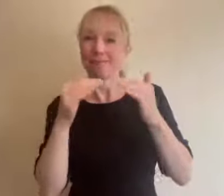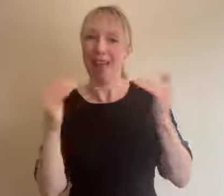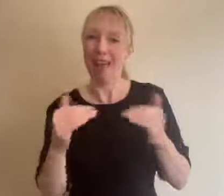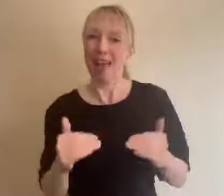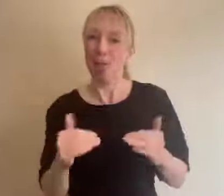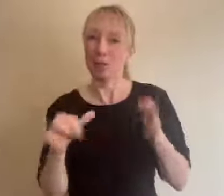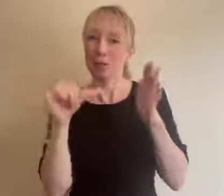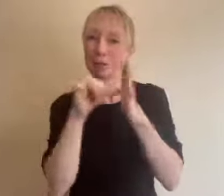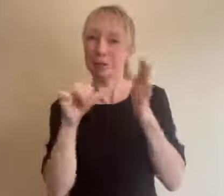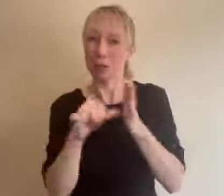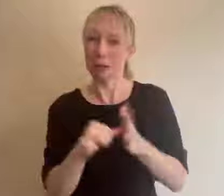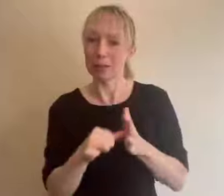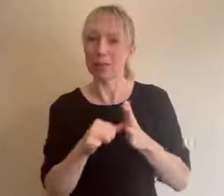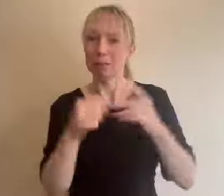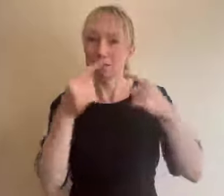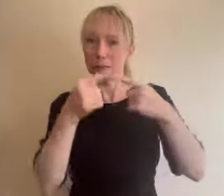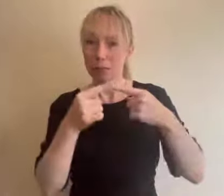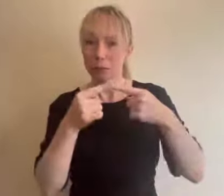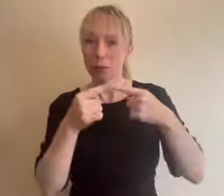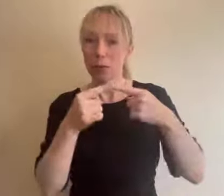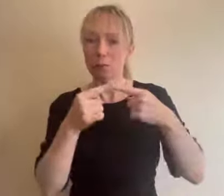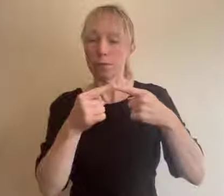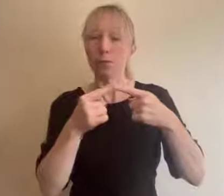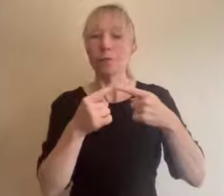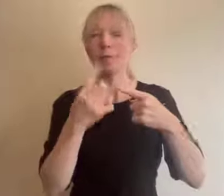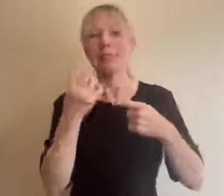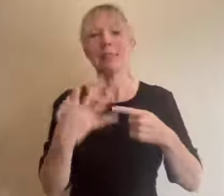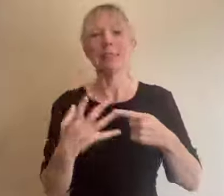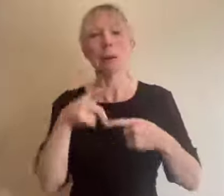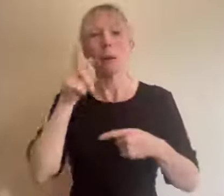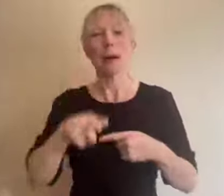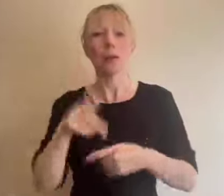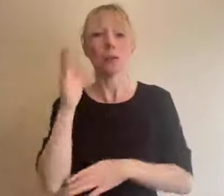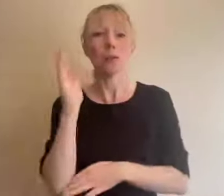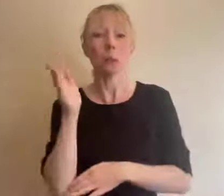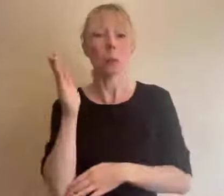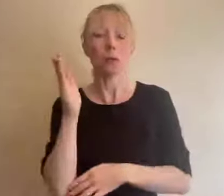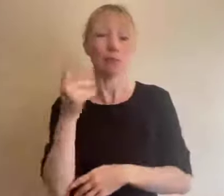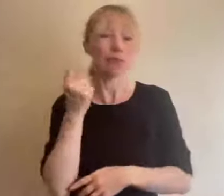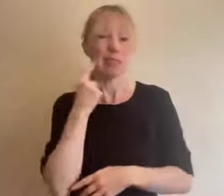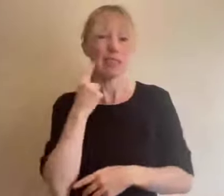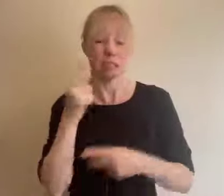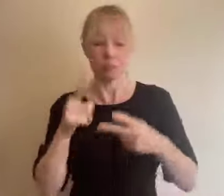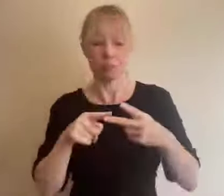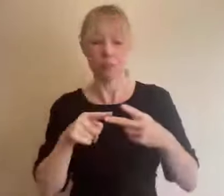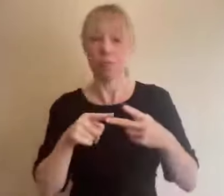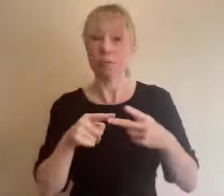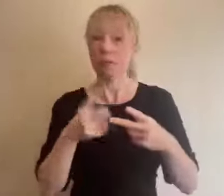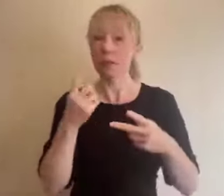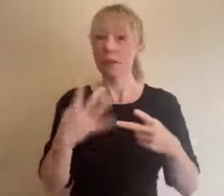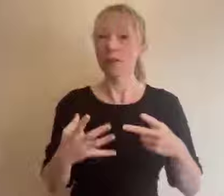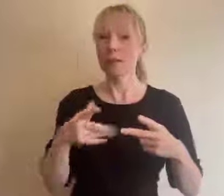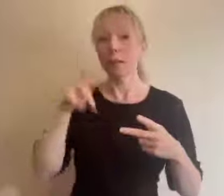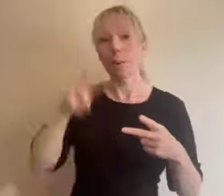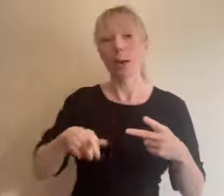events one single person talks two single person readings or static performances